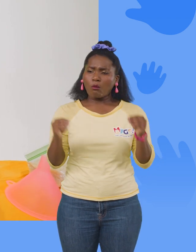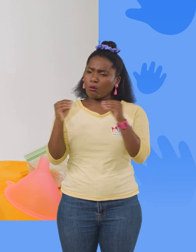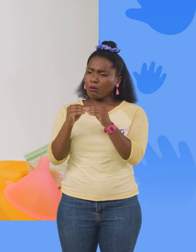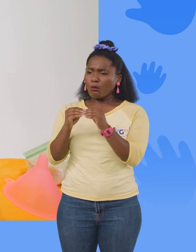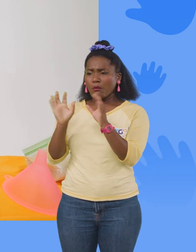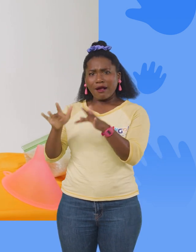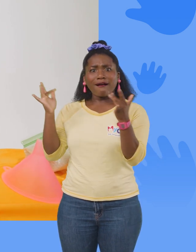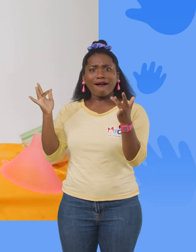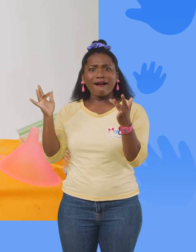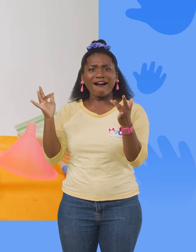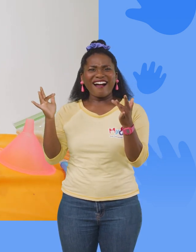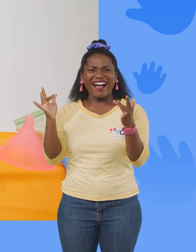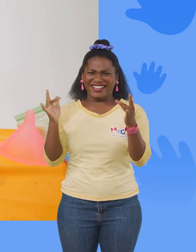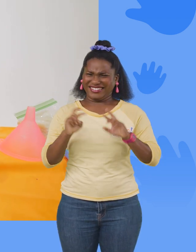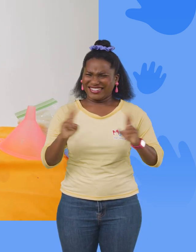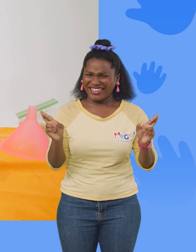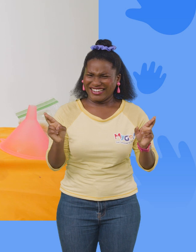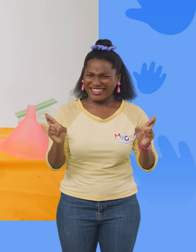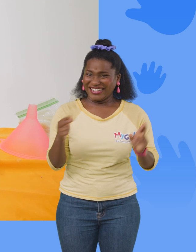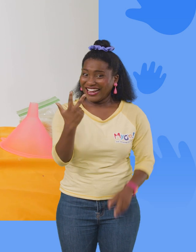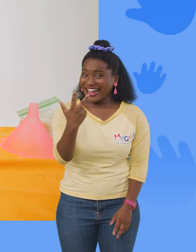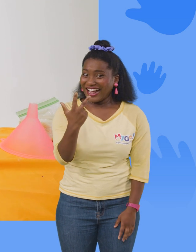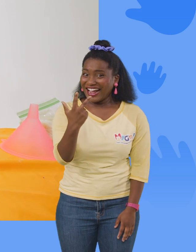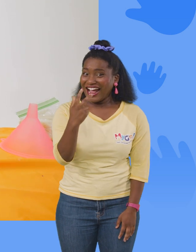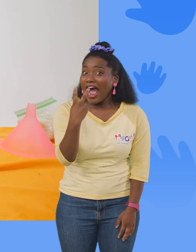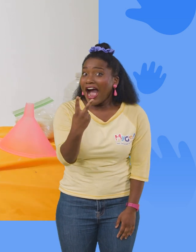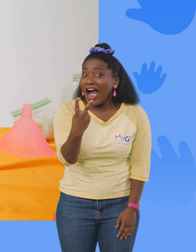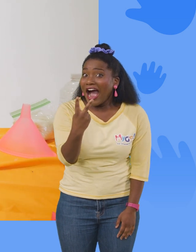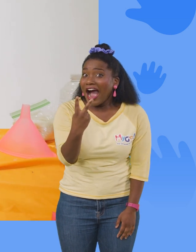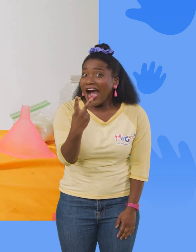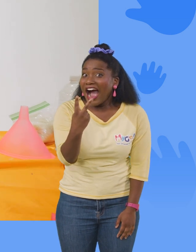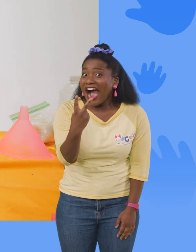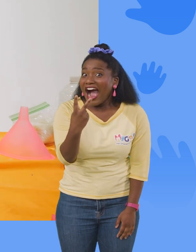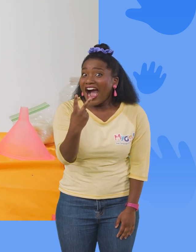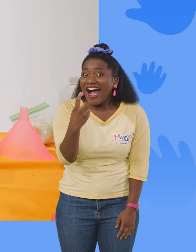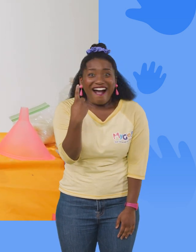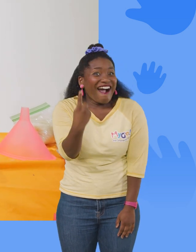what one is going to be lighter. Ready? Three, two, one.